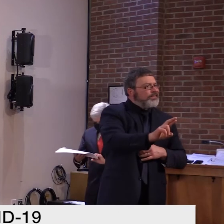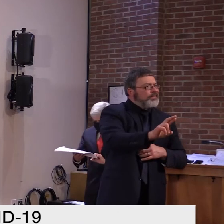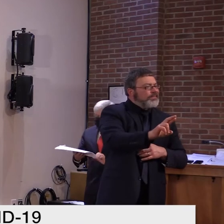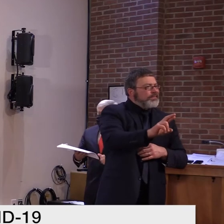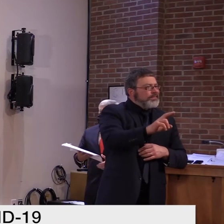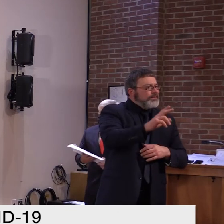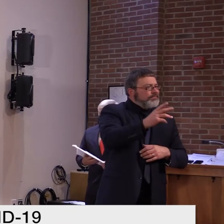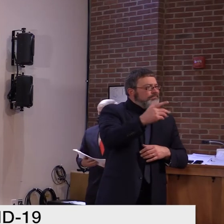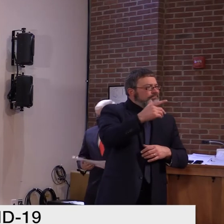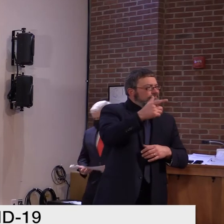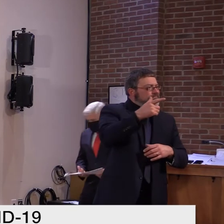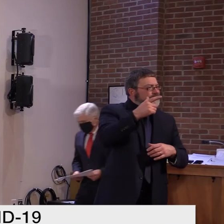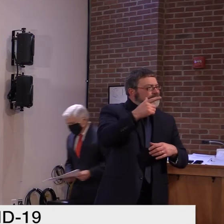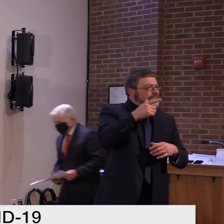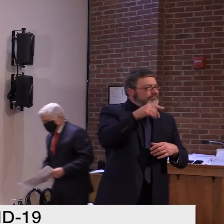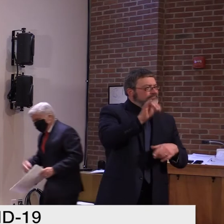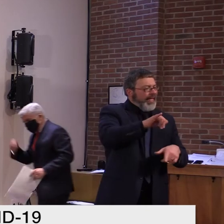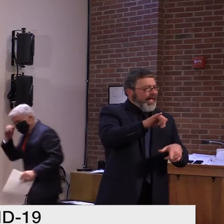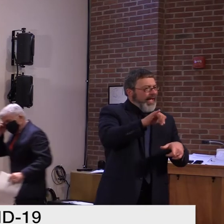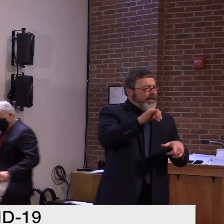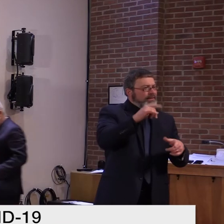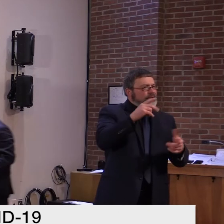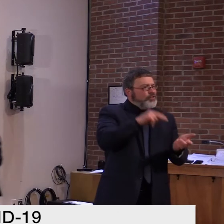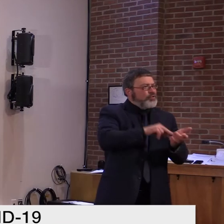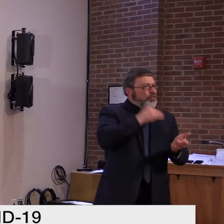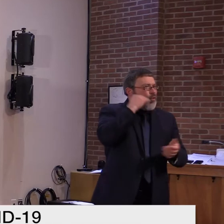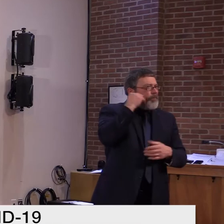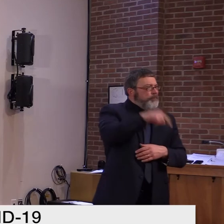positive. Yeah, Secretary Smith, I believe, has those numbers.